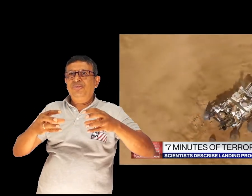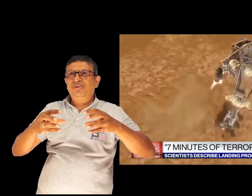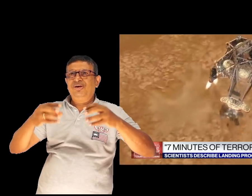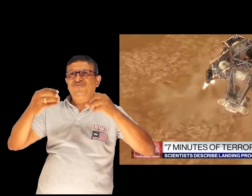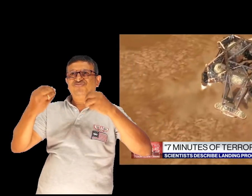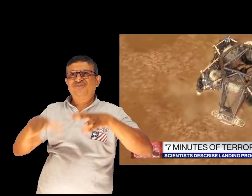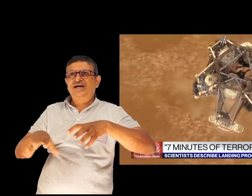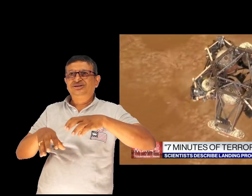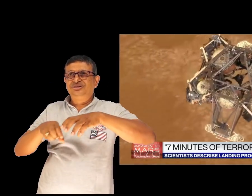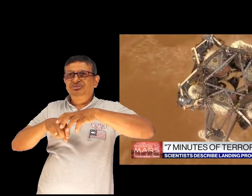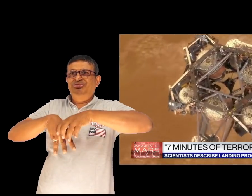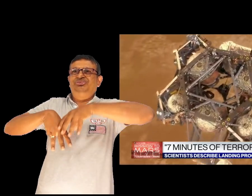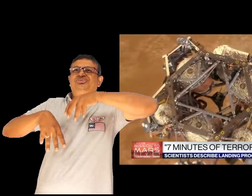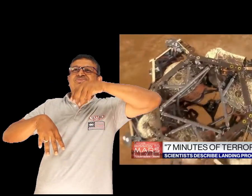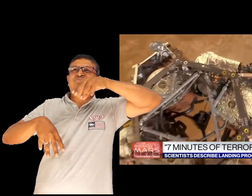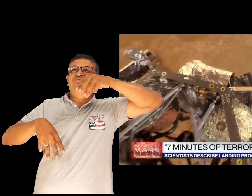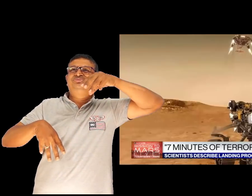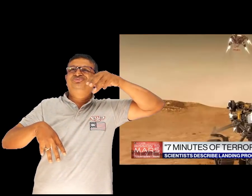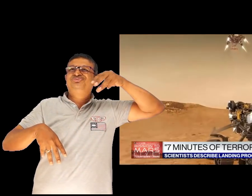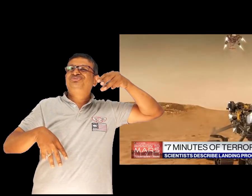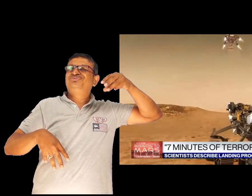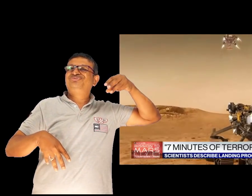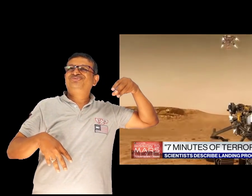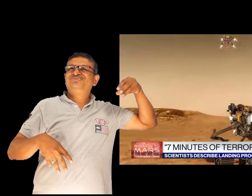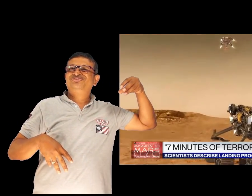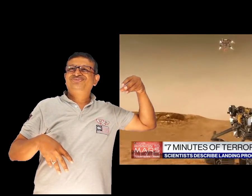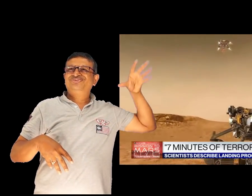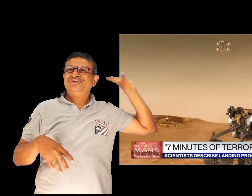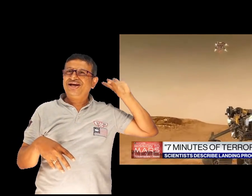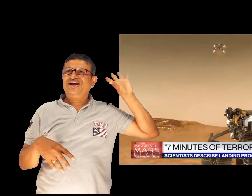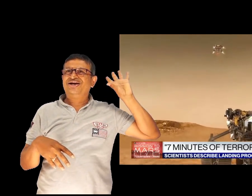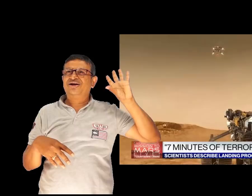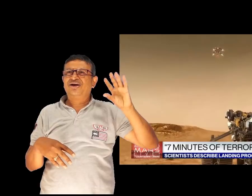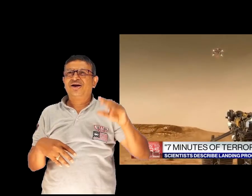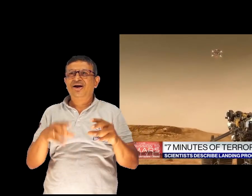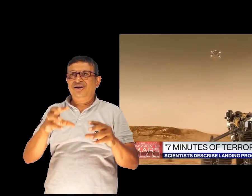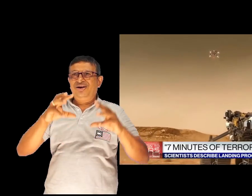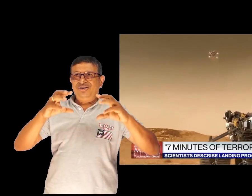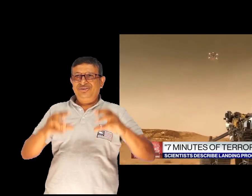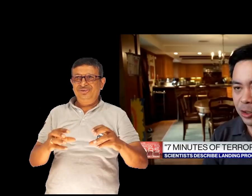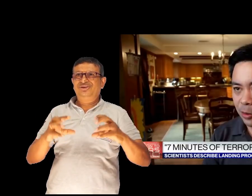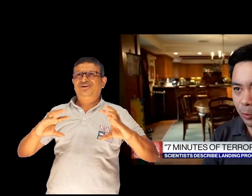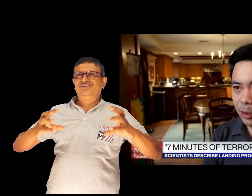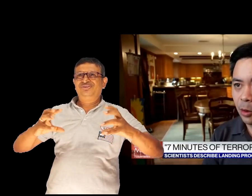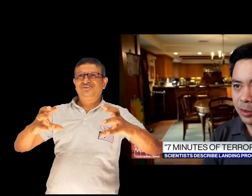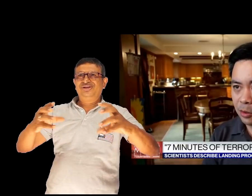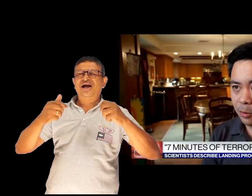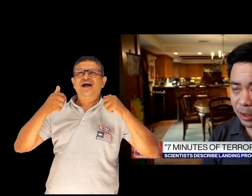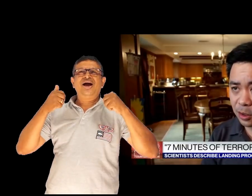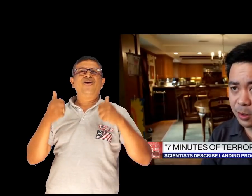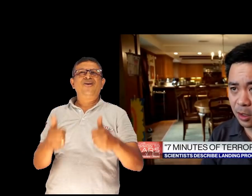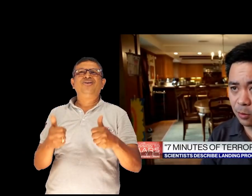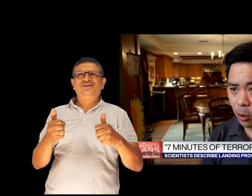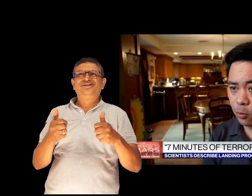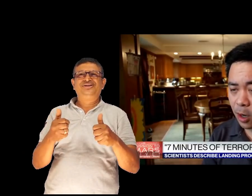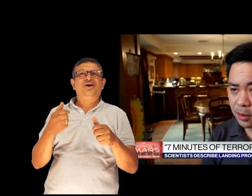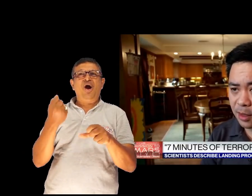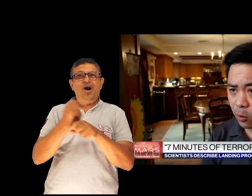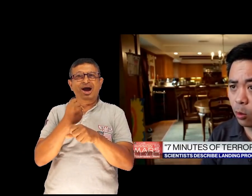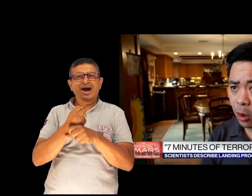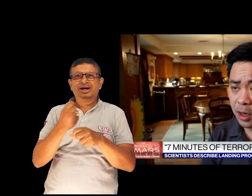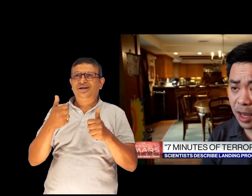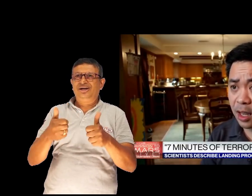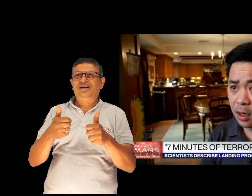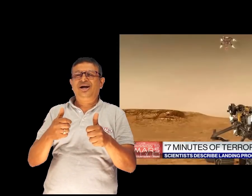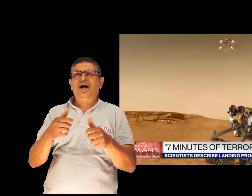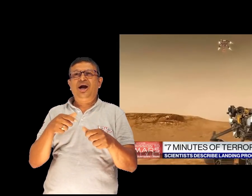the sky crane has only been used once i don't like the odds of only having done things once we were always careful to make sure that we don't assume that just because it worked once